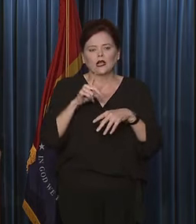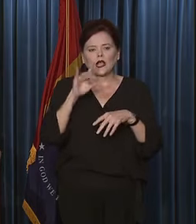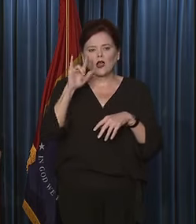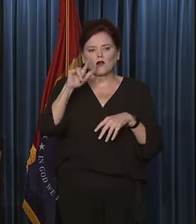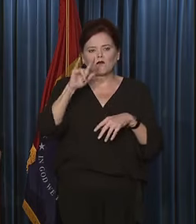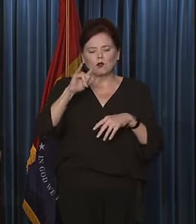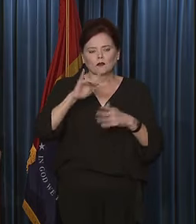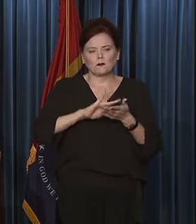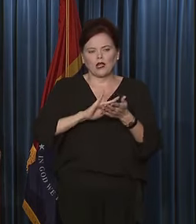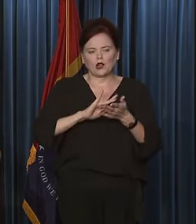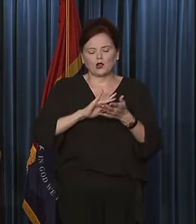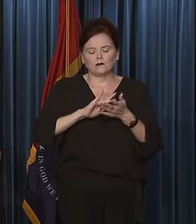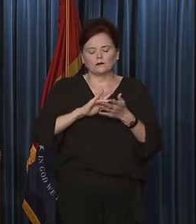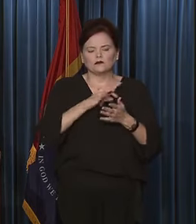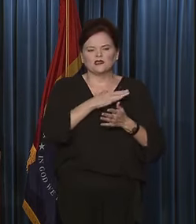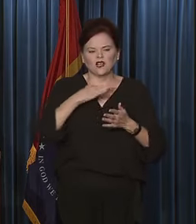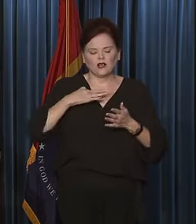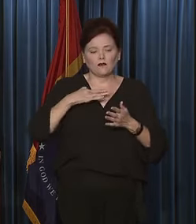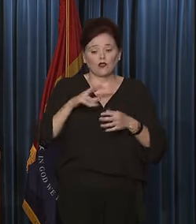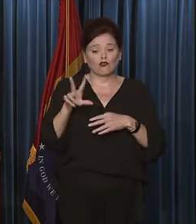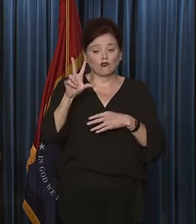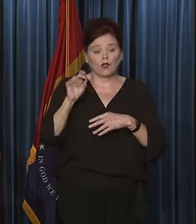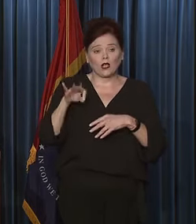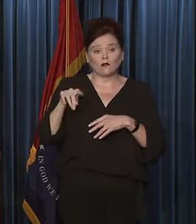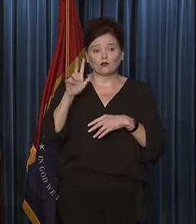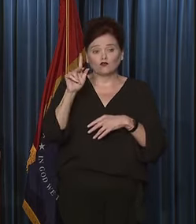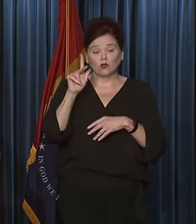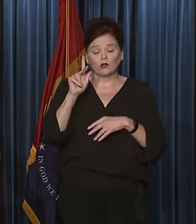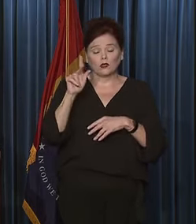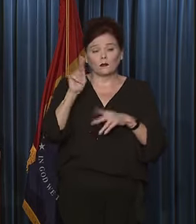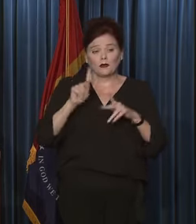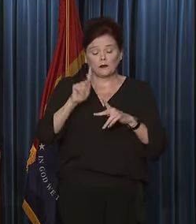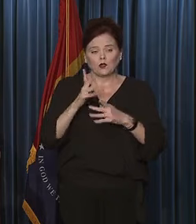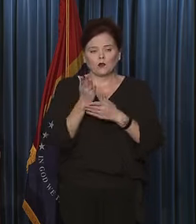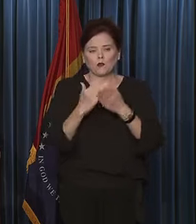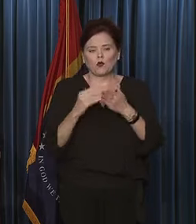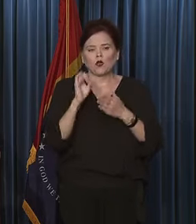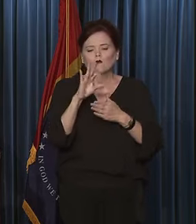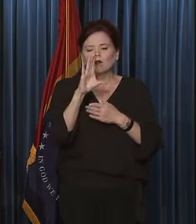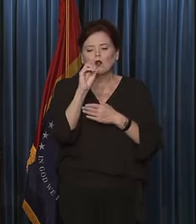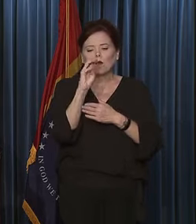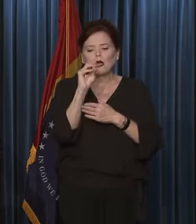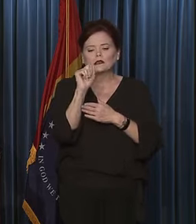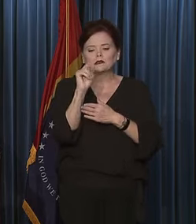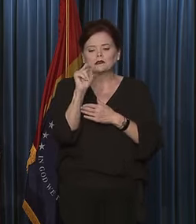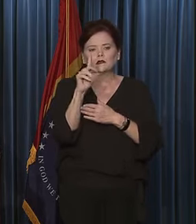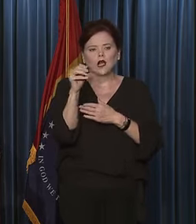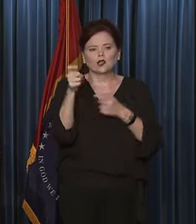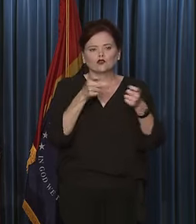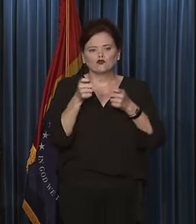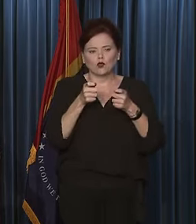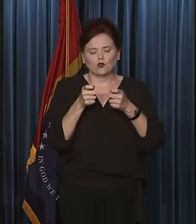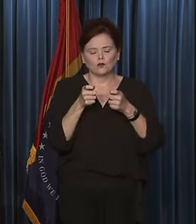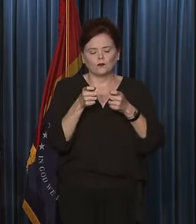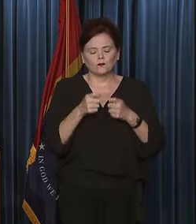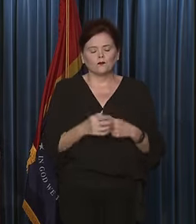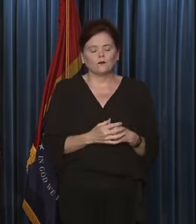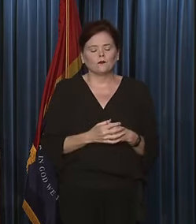personnel, while three of those 23 are part of a command and control element.